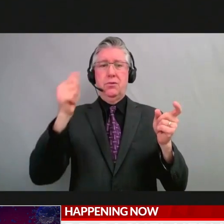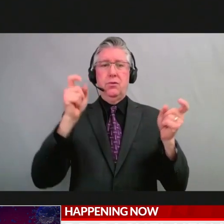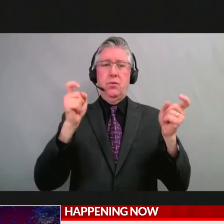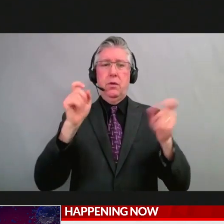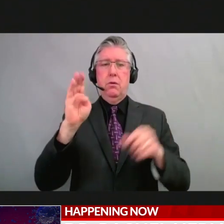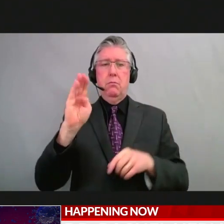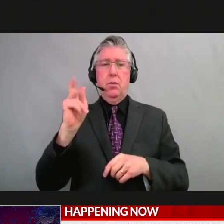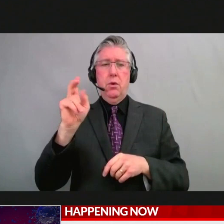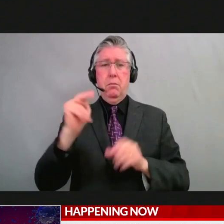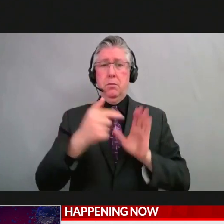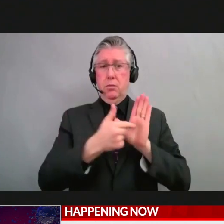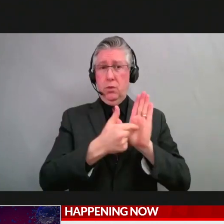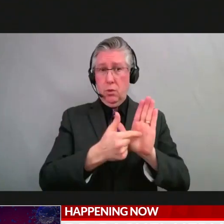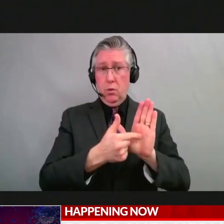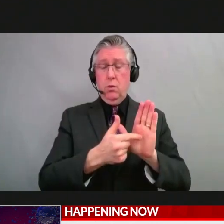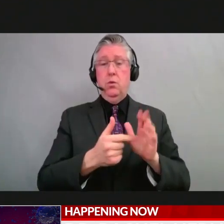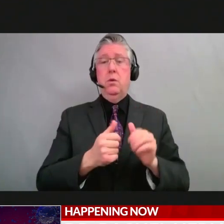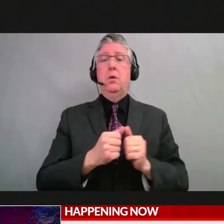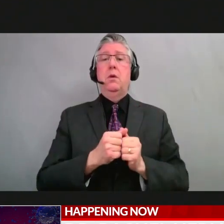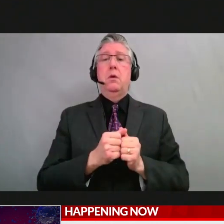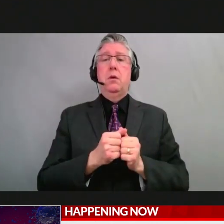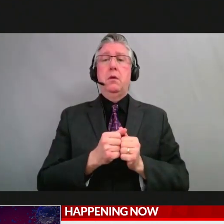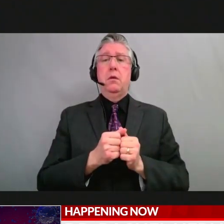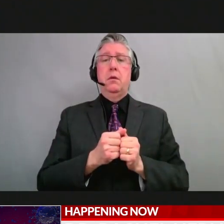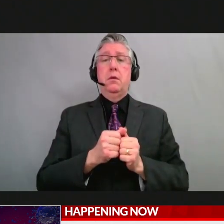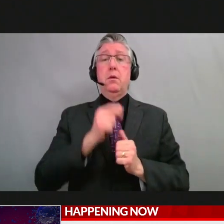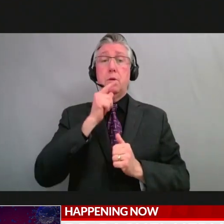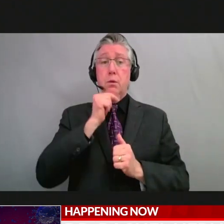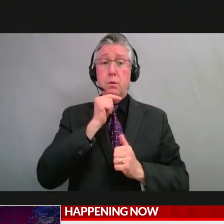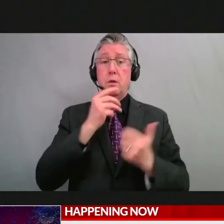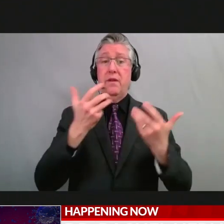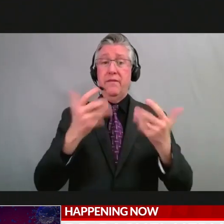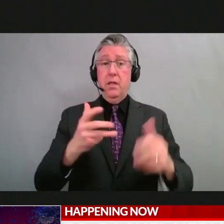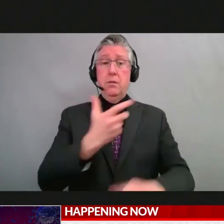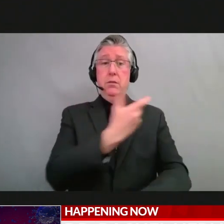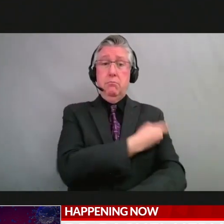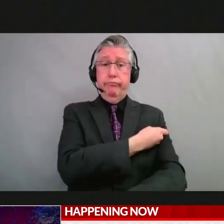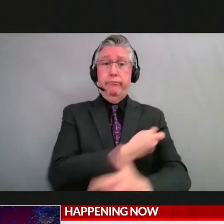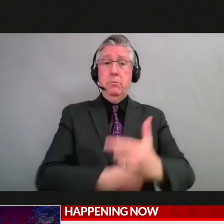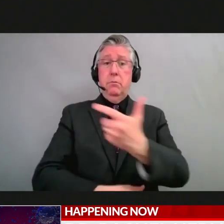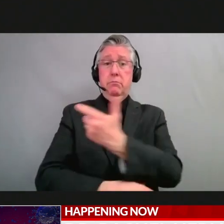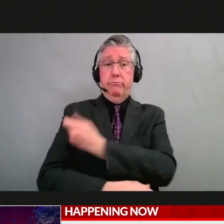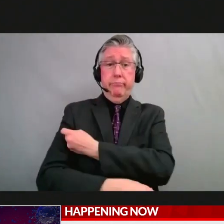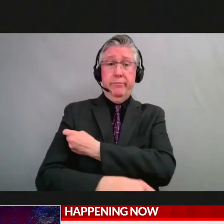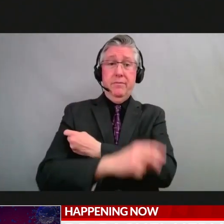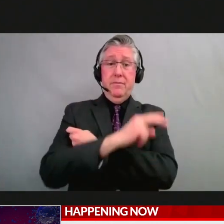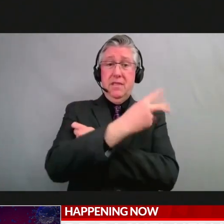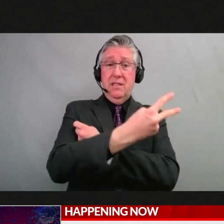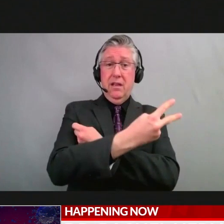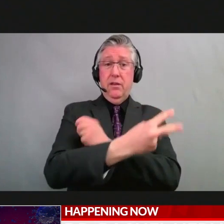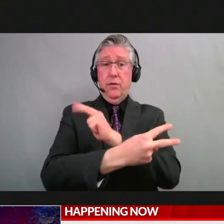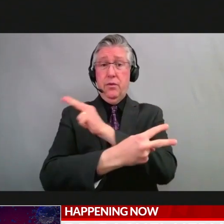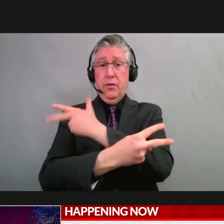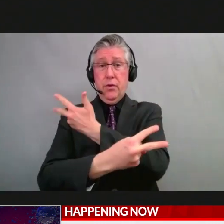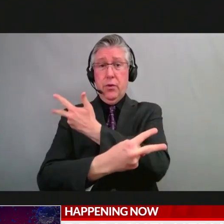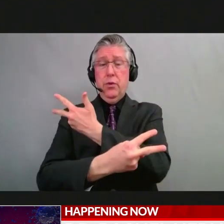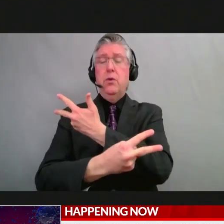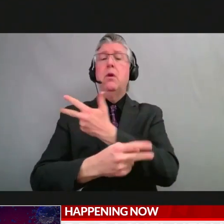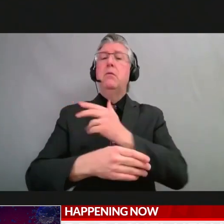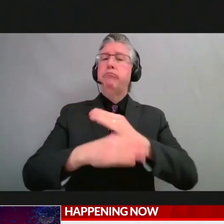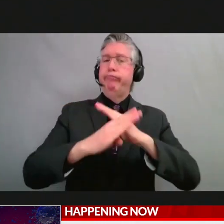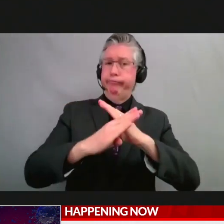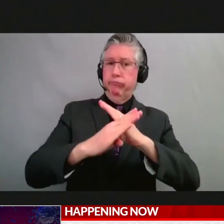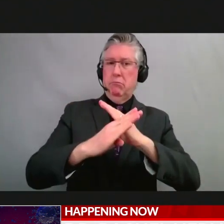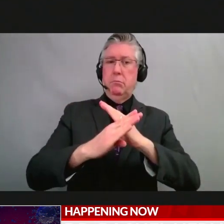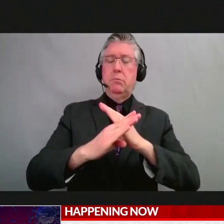which is that we see substantial protection from booster doses for preventing severe illness. So really